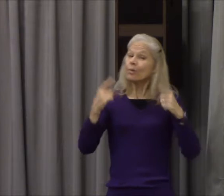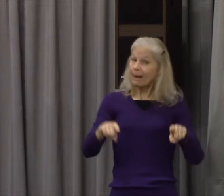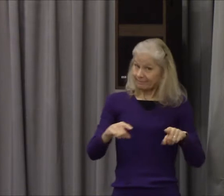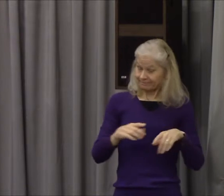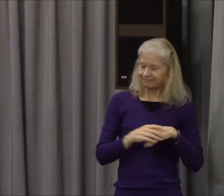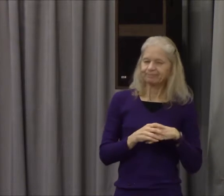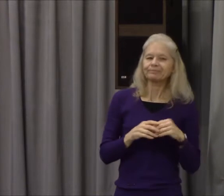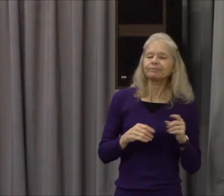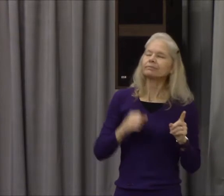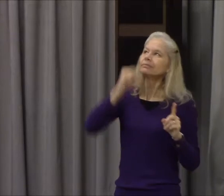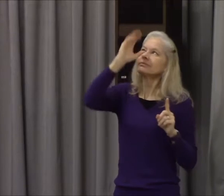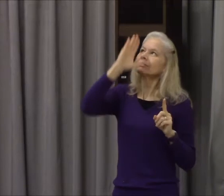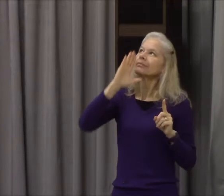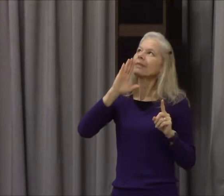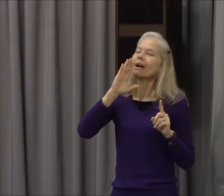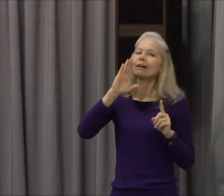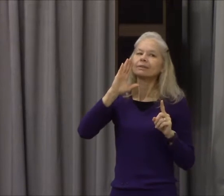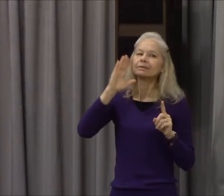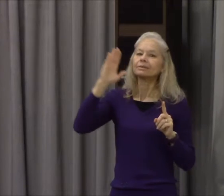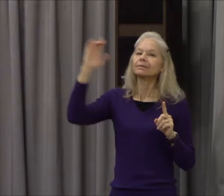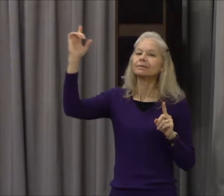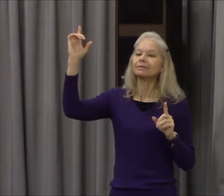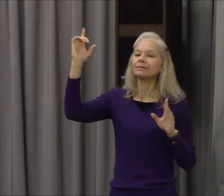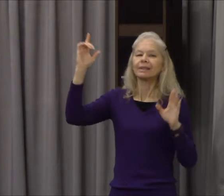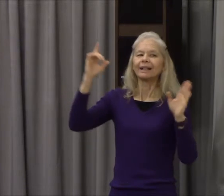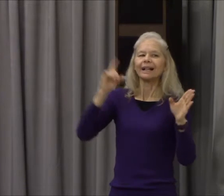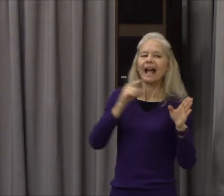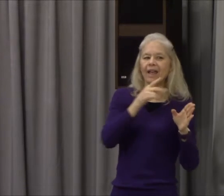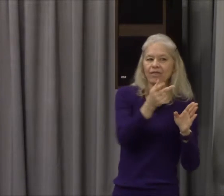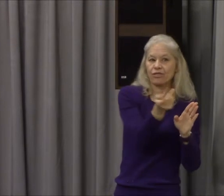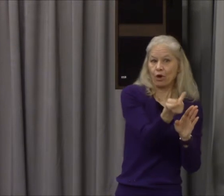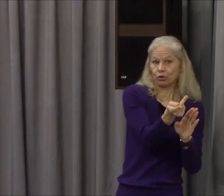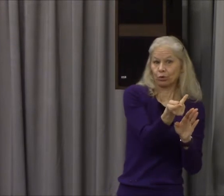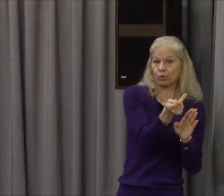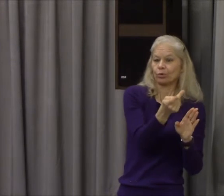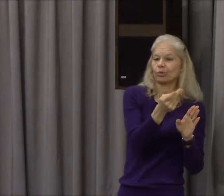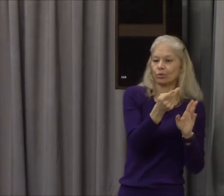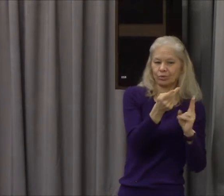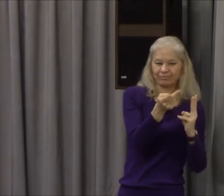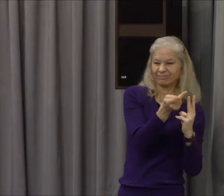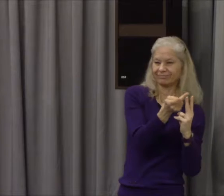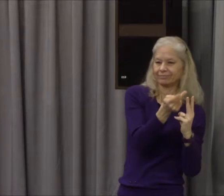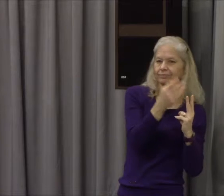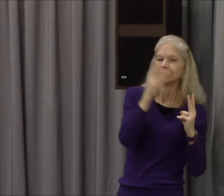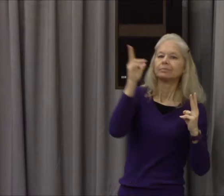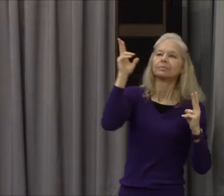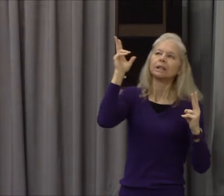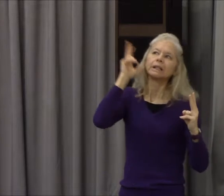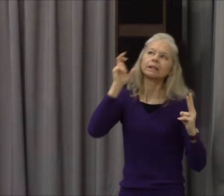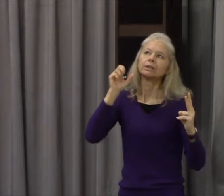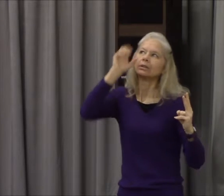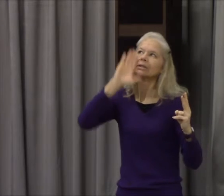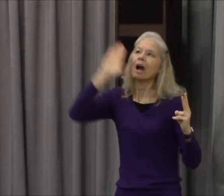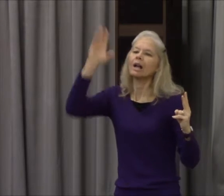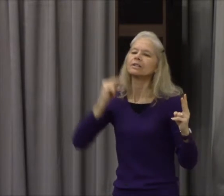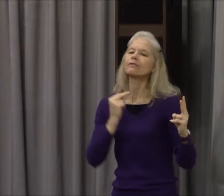garden in the cool of the day what a beautiful meeting that those must have been prior to that but